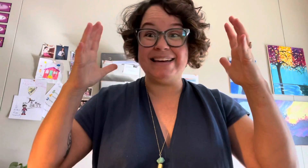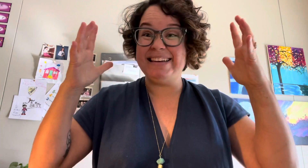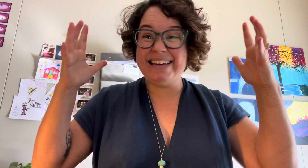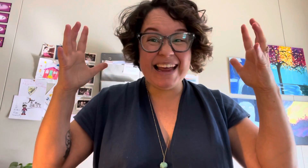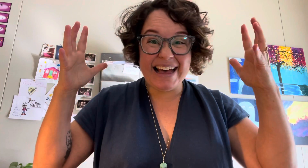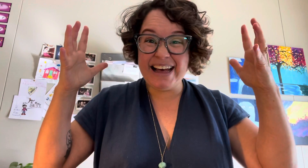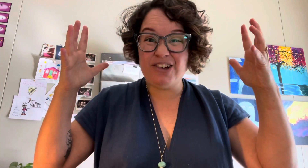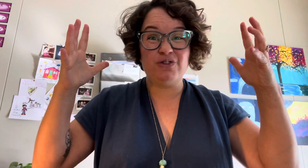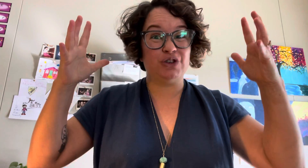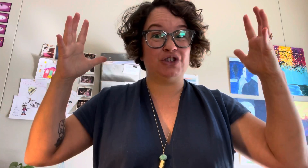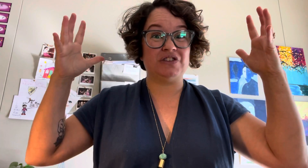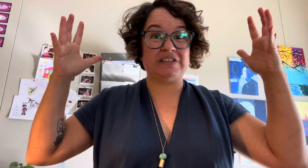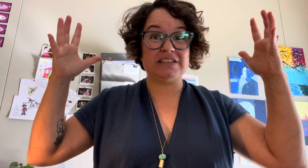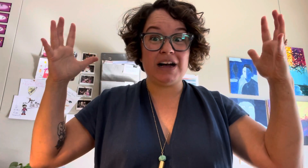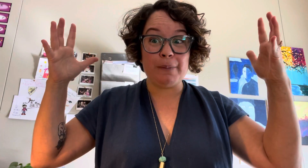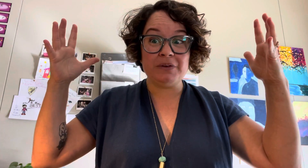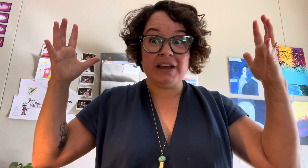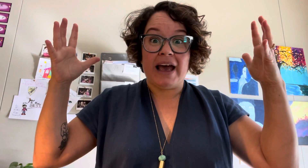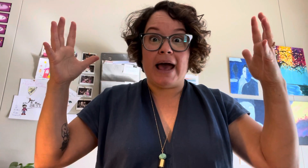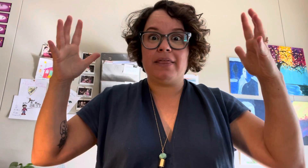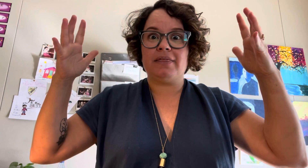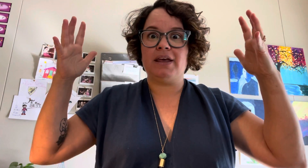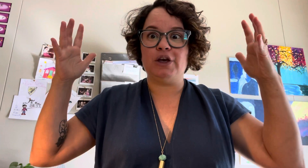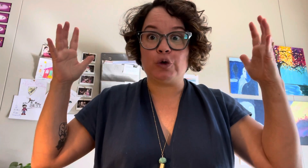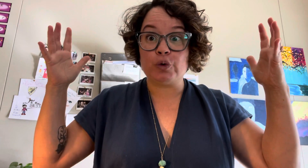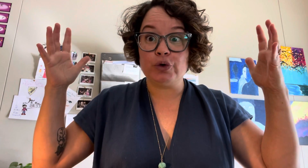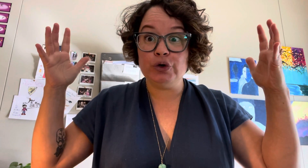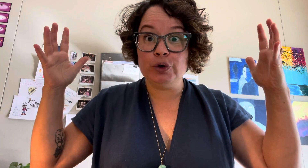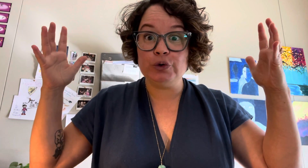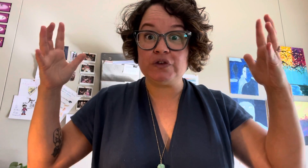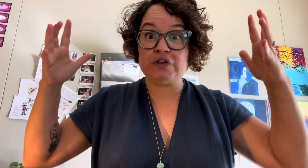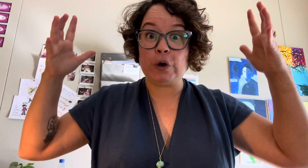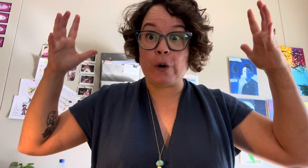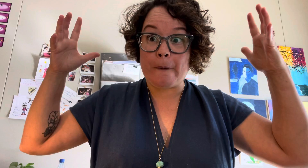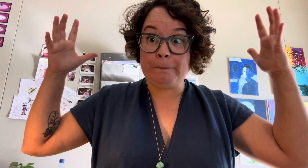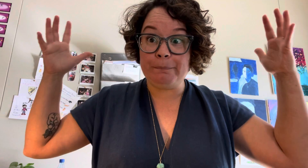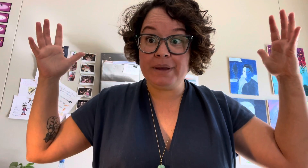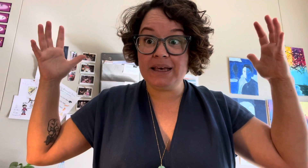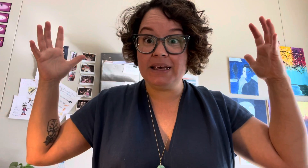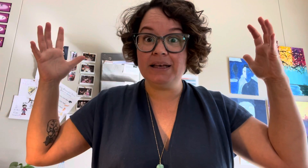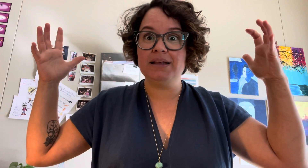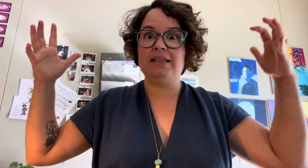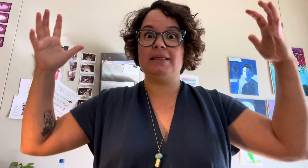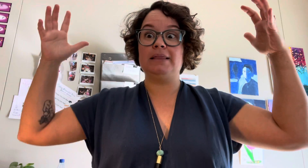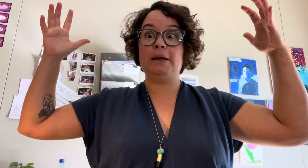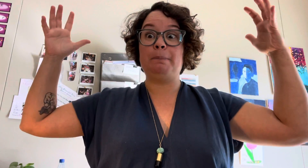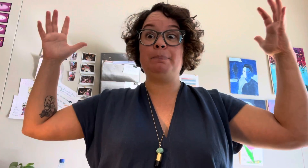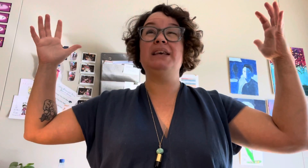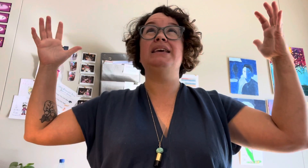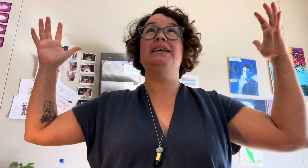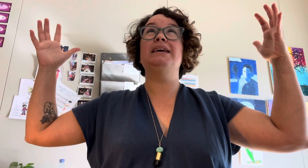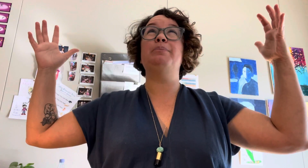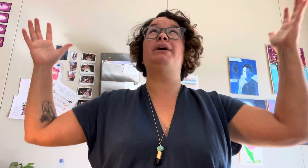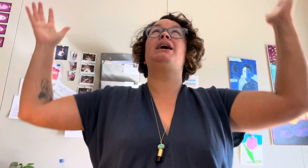never stopped. And they grew so big that the pea pod